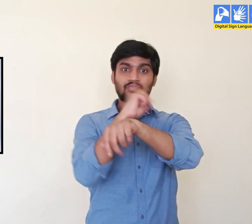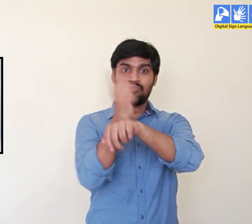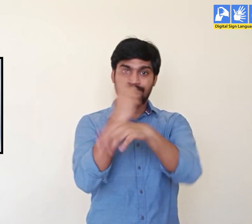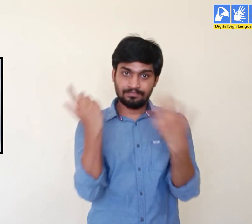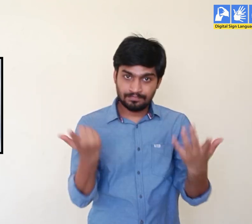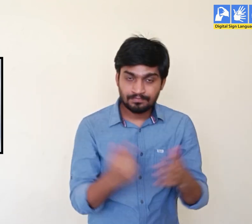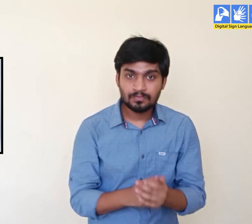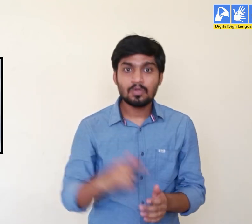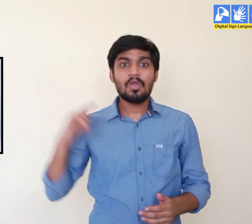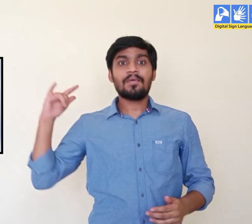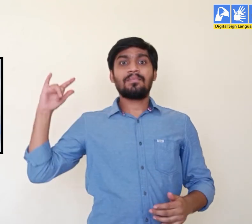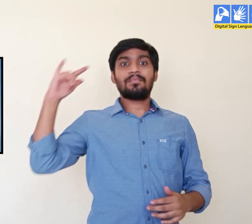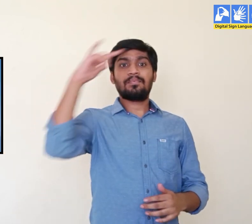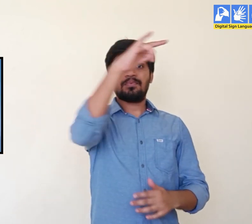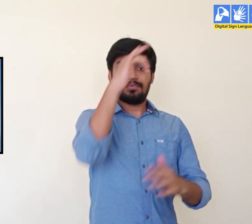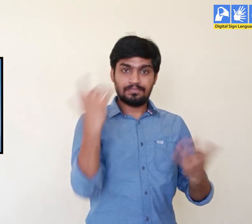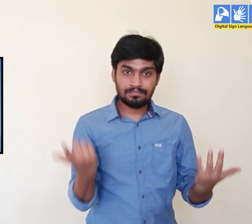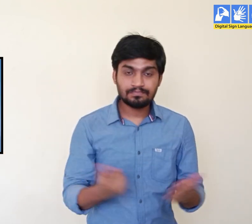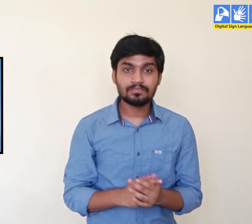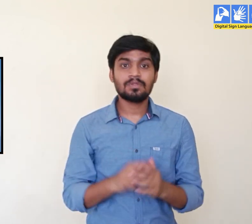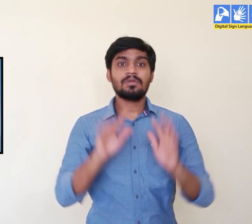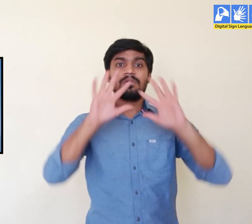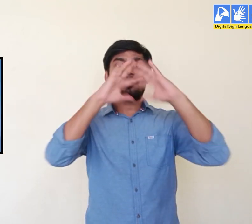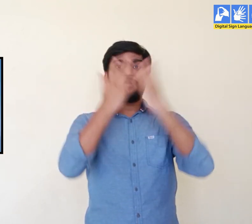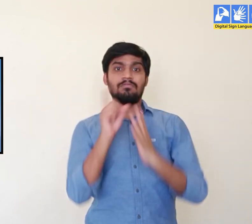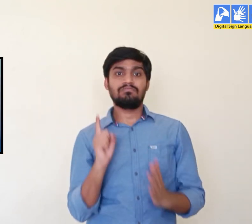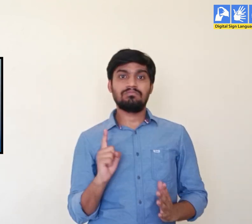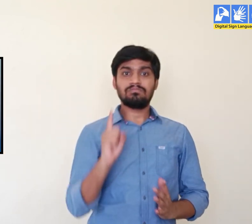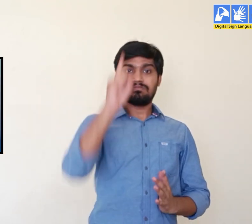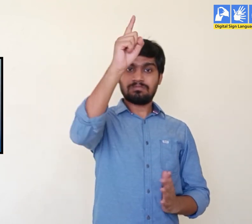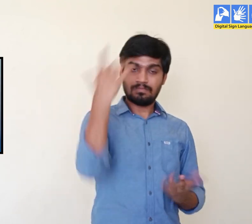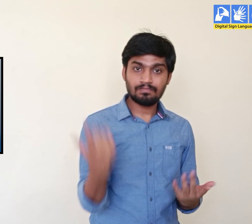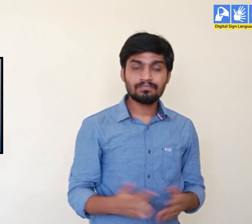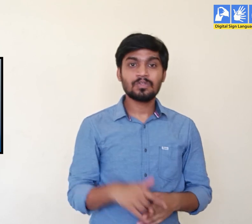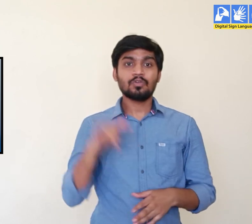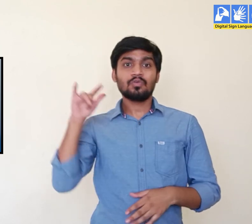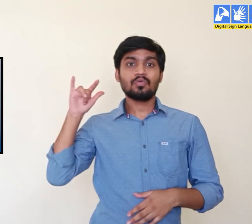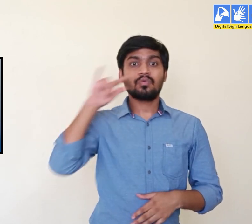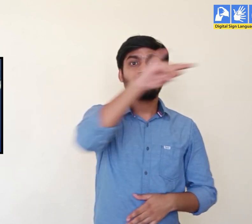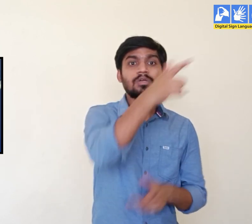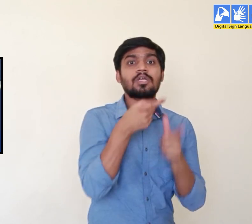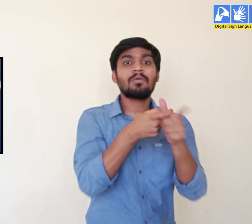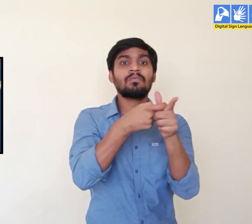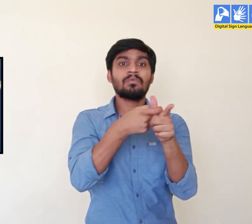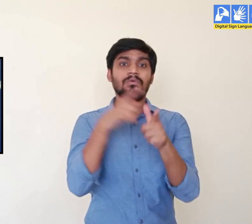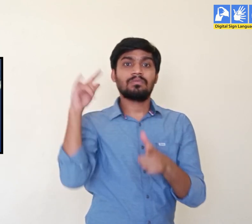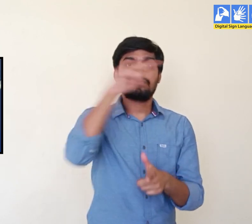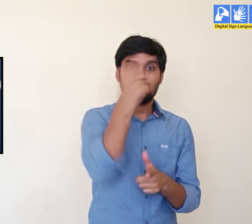We have helicopters, airplanes, rockets and fighter jets.